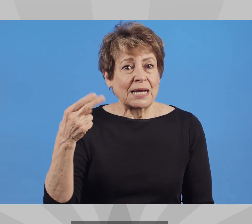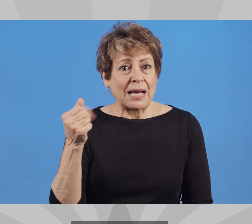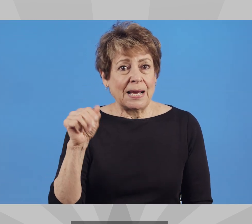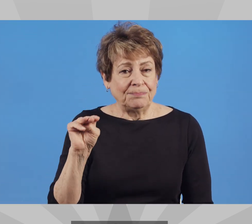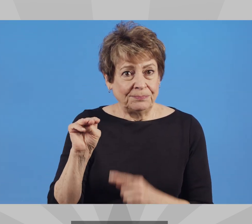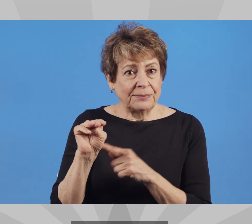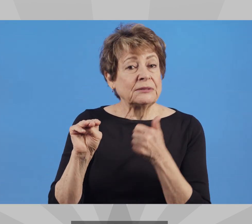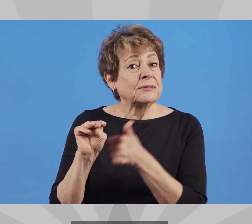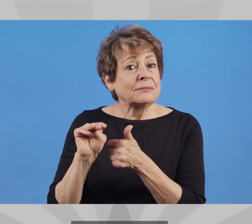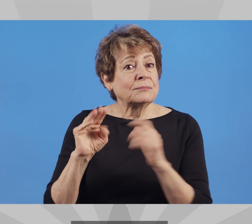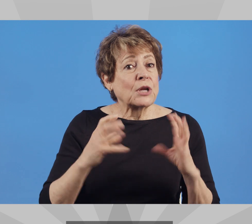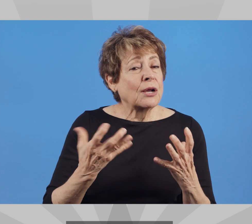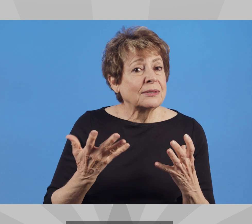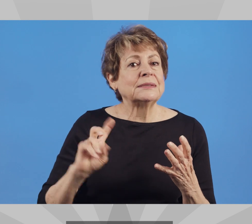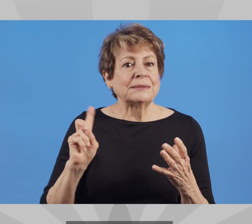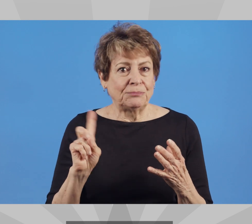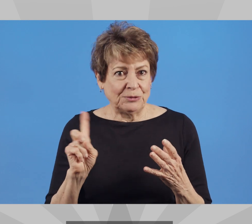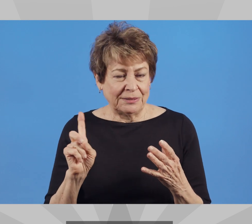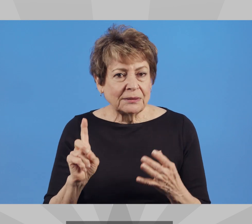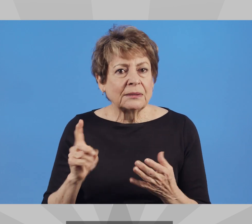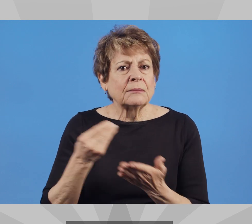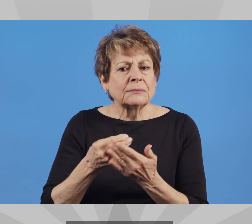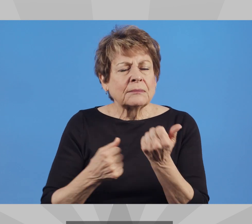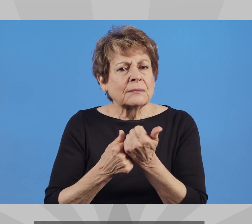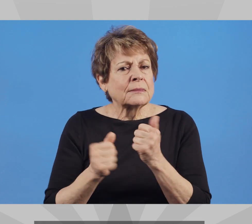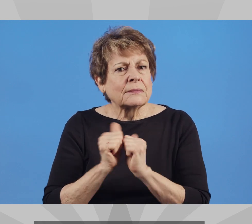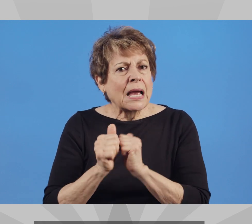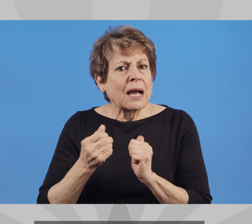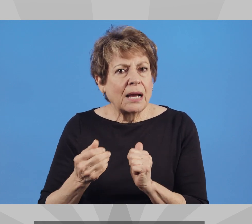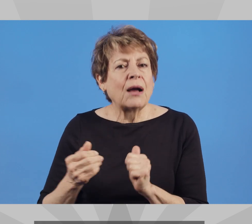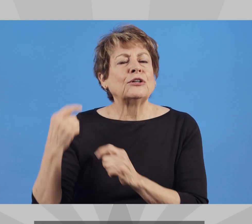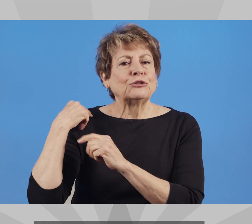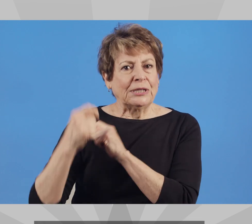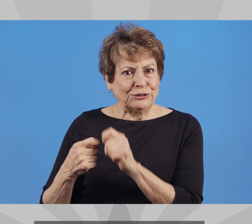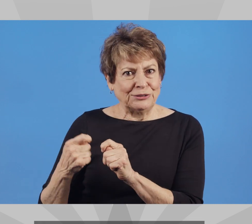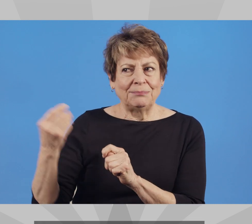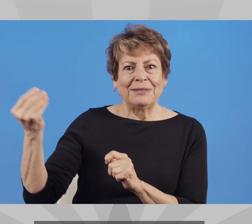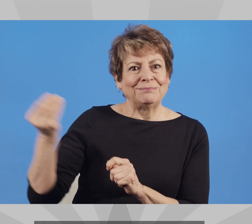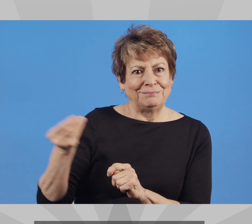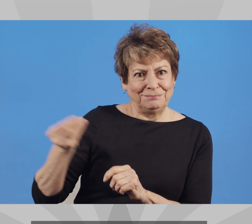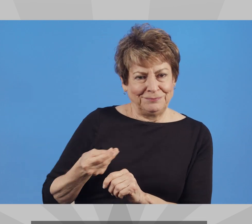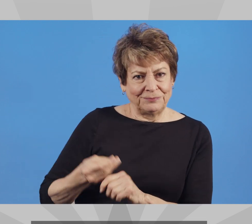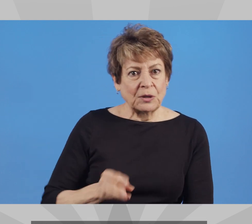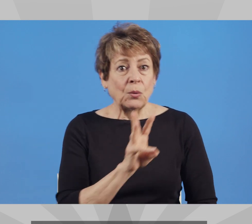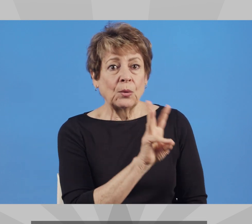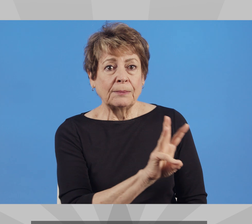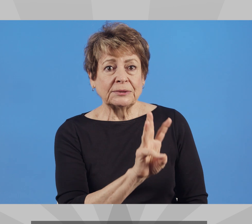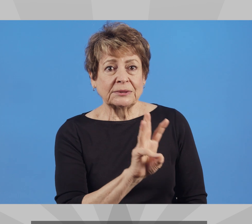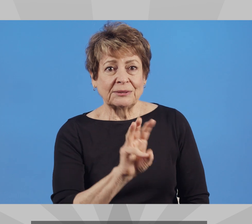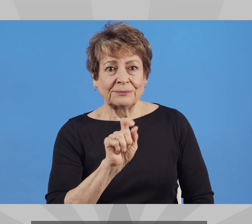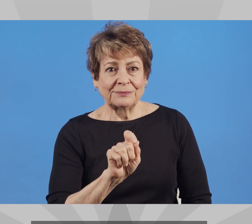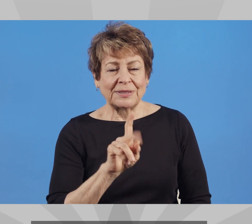Karen Gresham Party, Democratic Campaign funding, traditional Website,